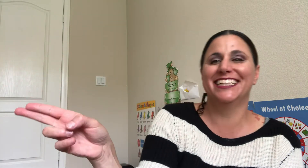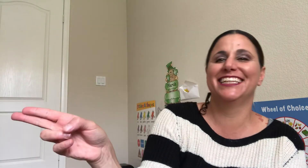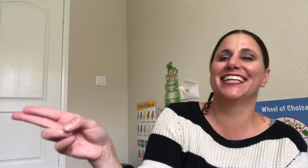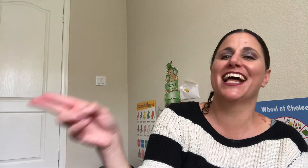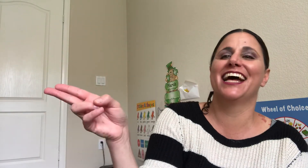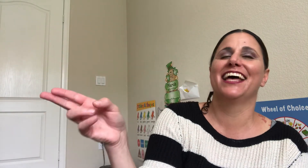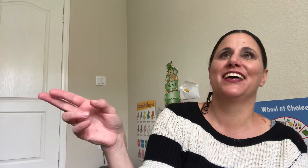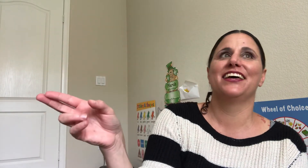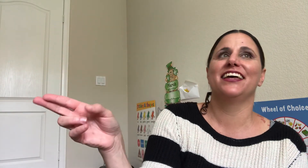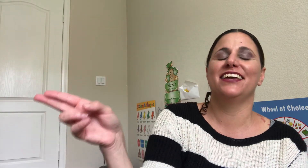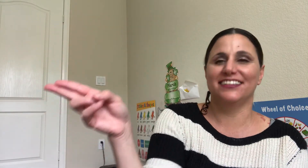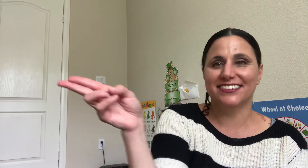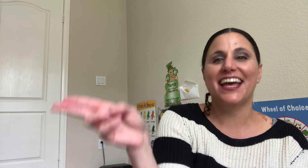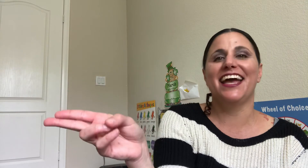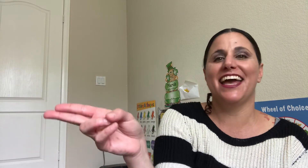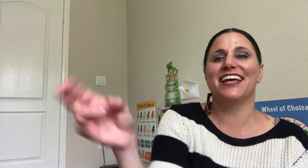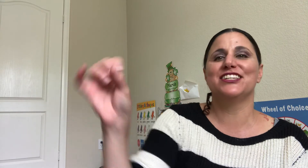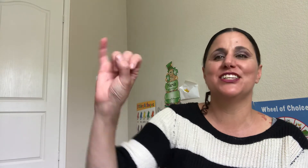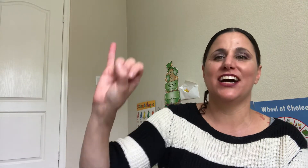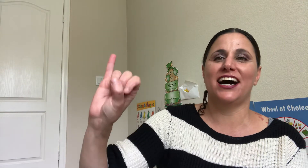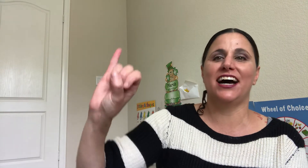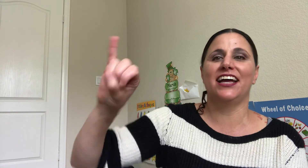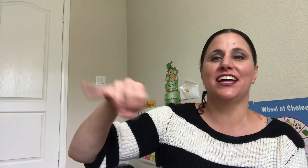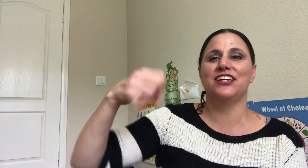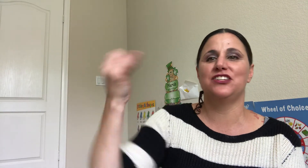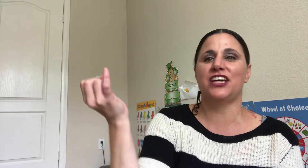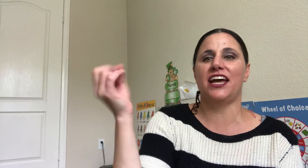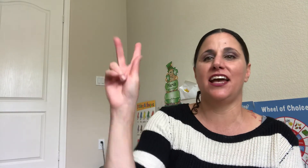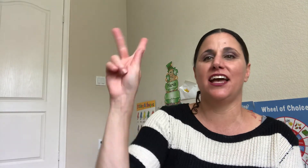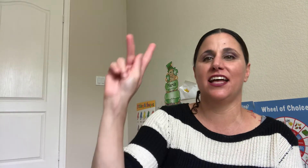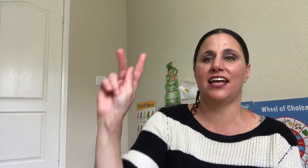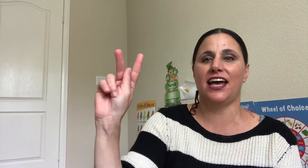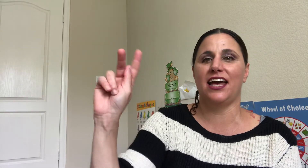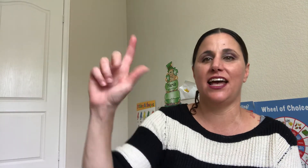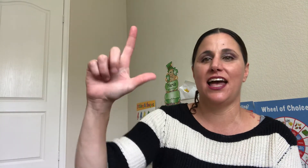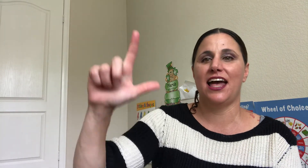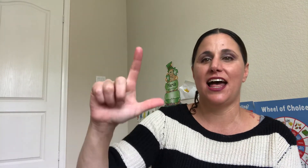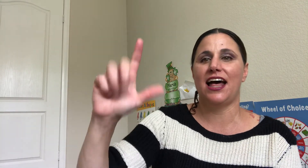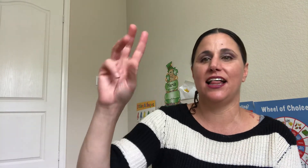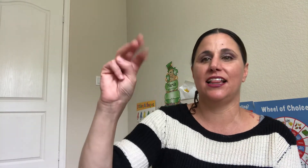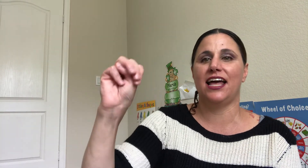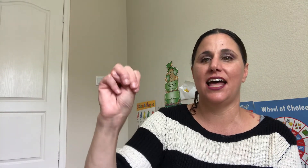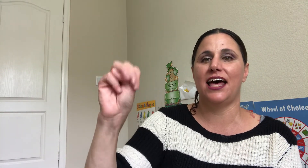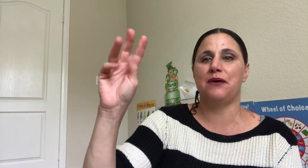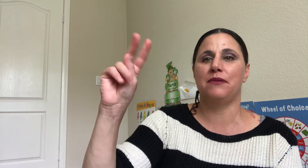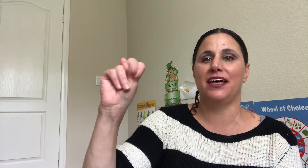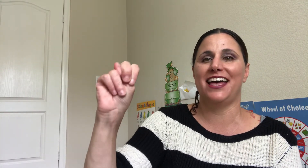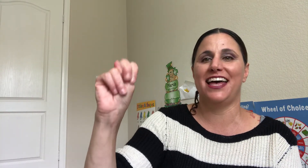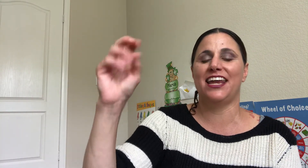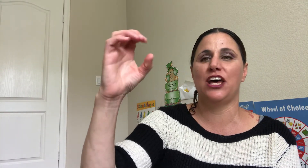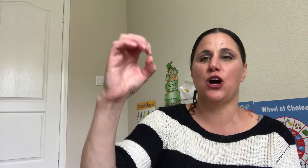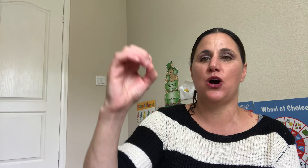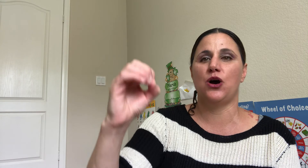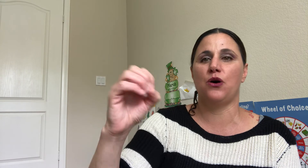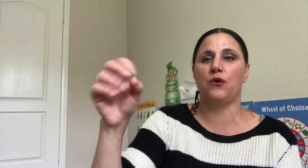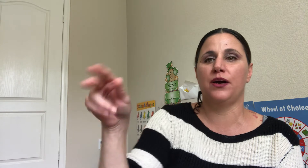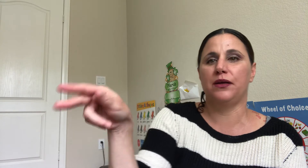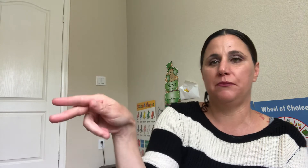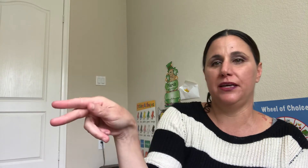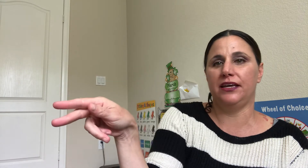Yes, H I J K L M N O P